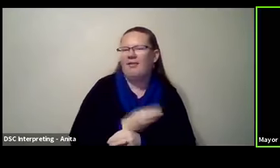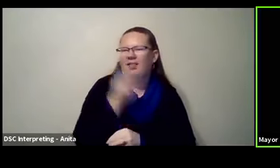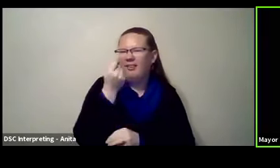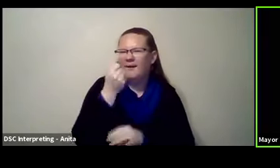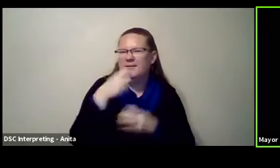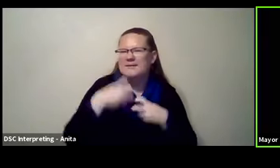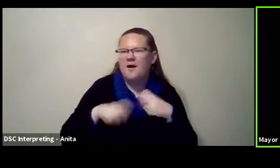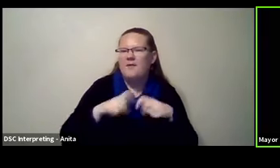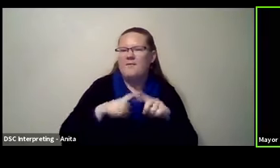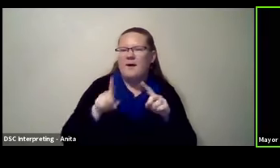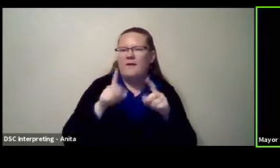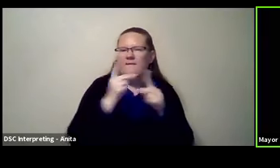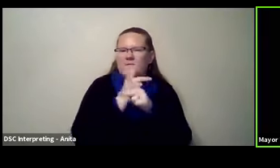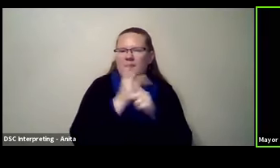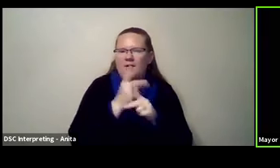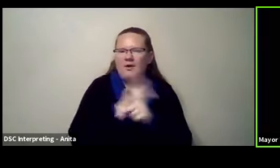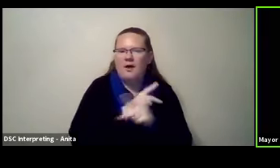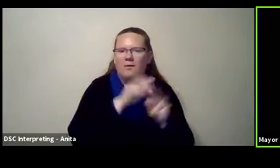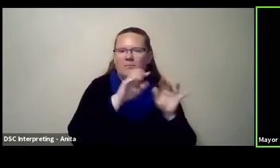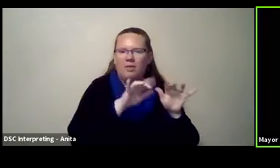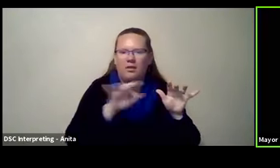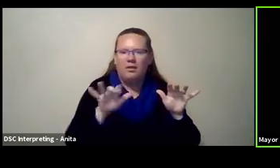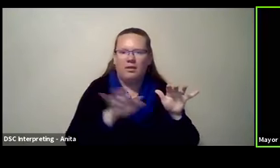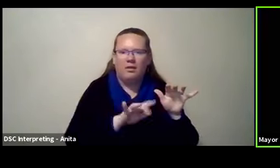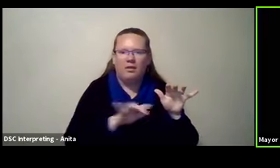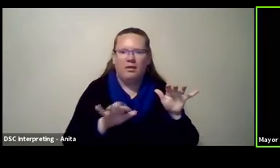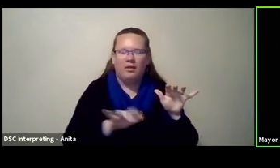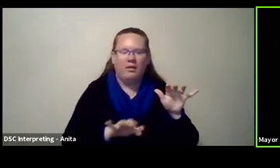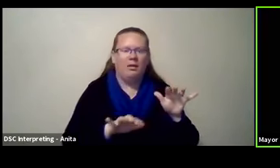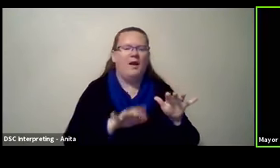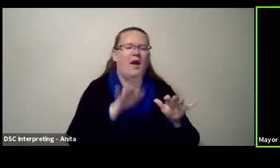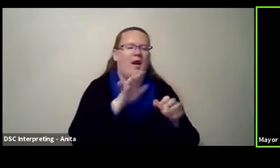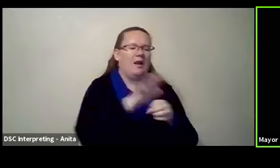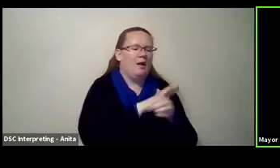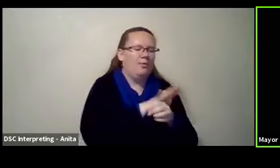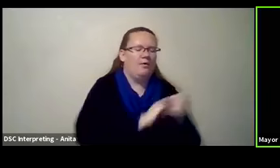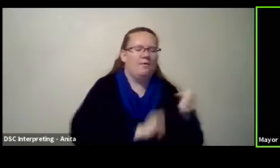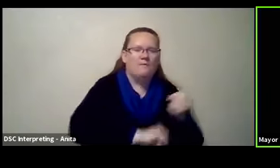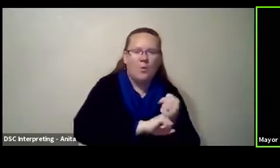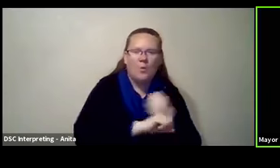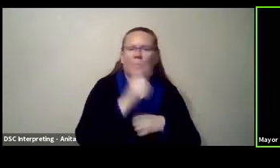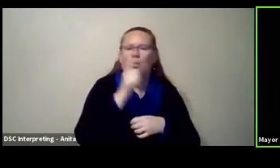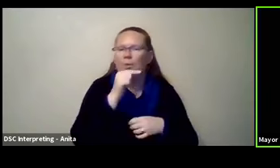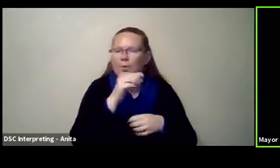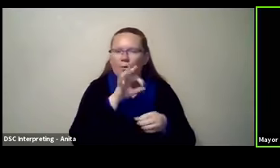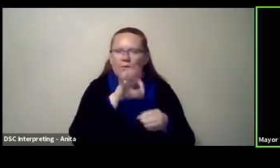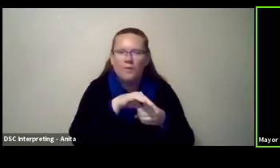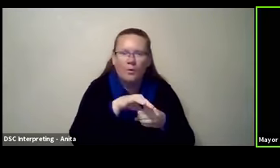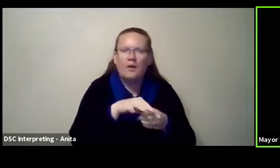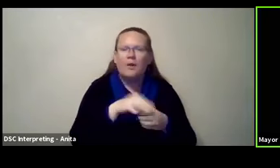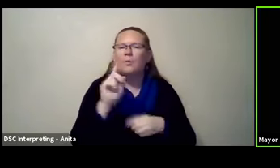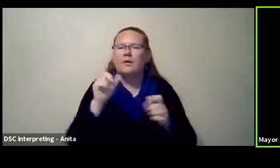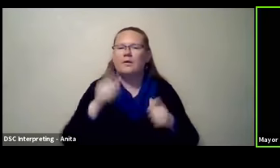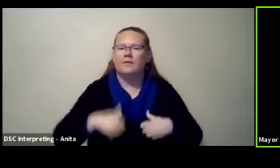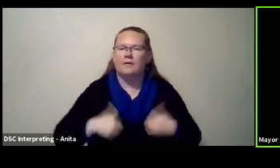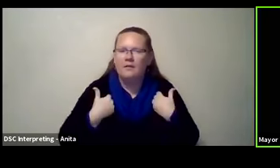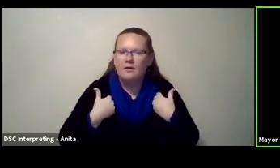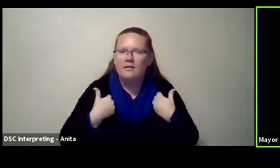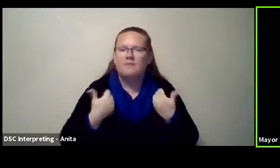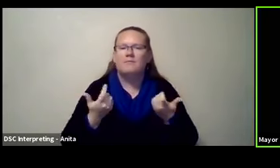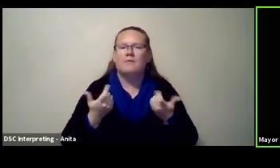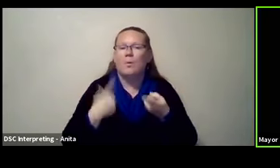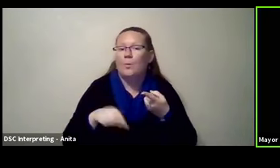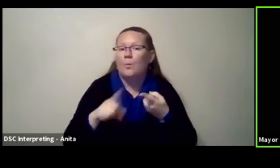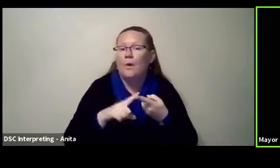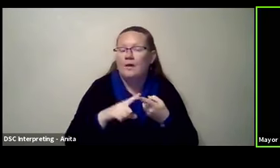information together. How did neighborhoods vote? Who voted? Where they lived? And, and what you, and, and you know, when, because the